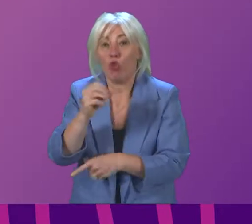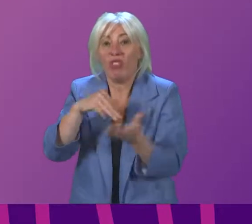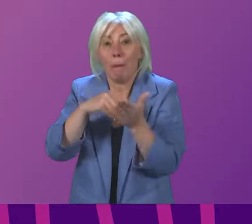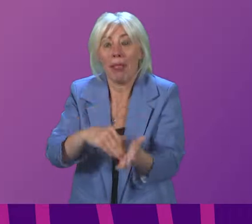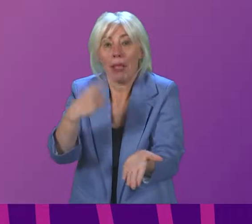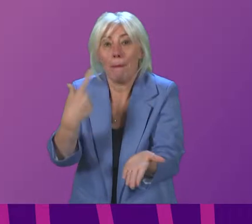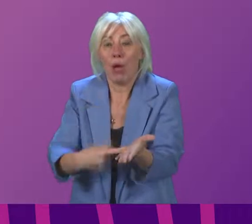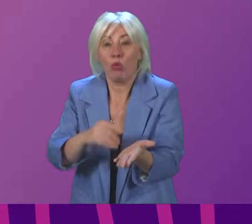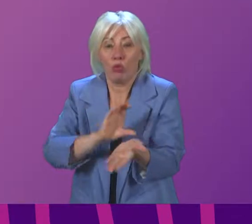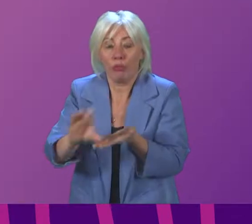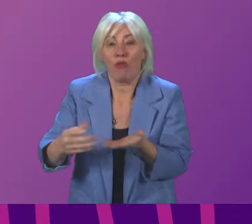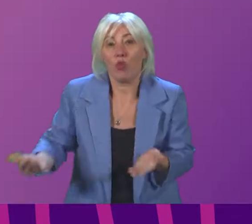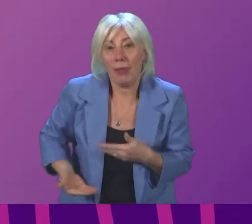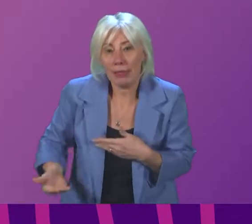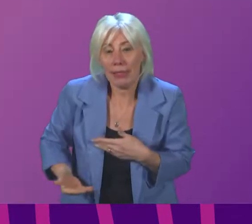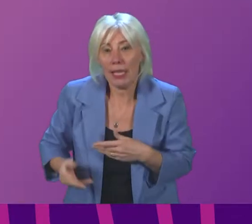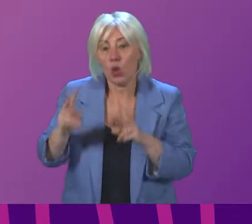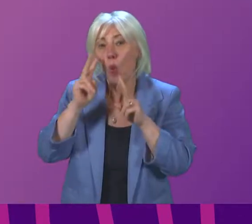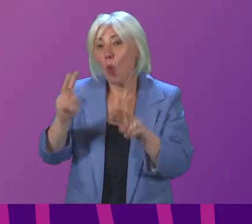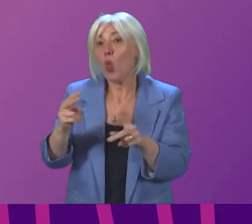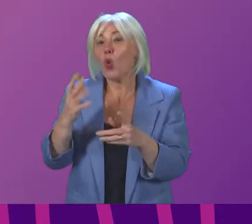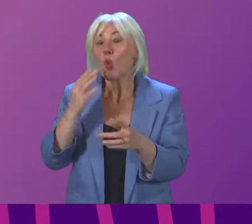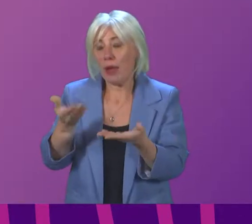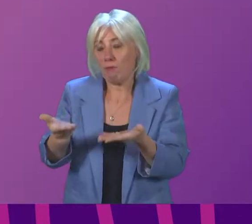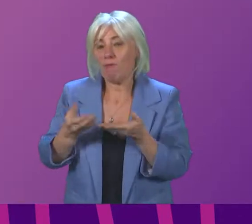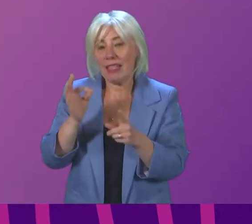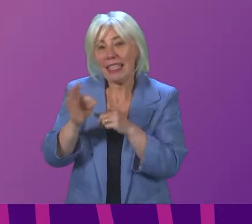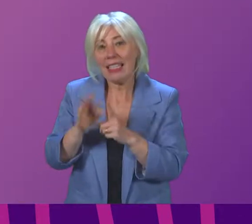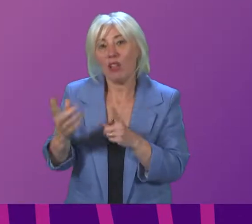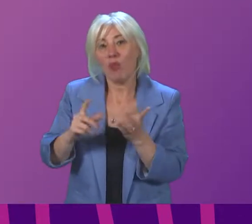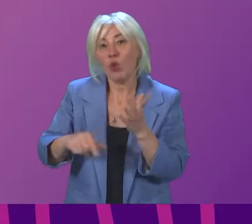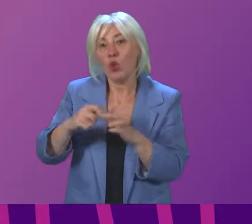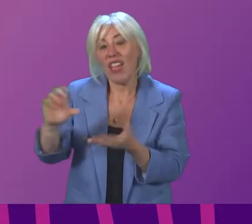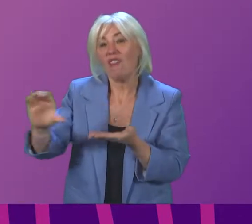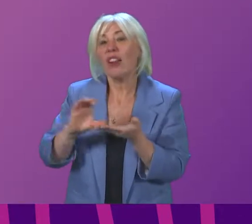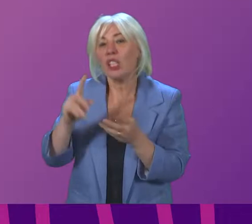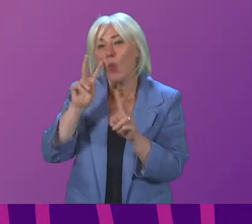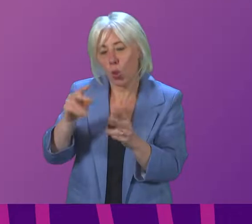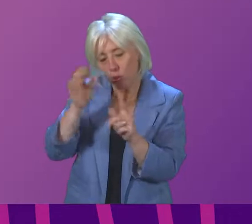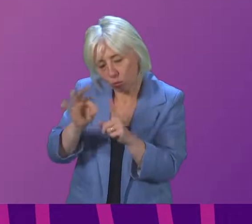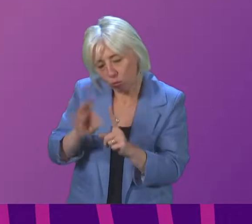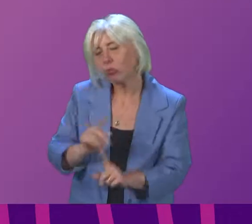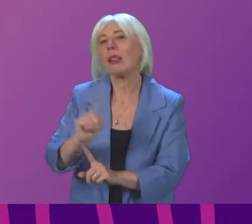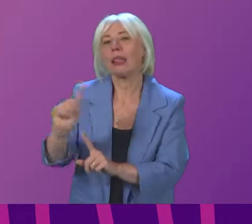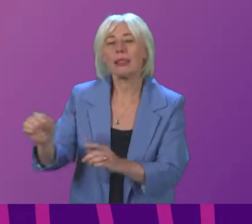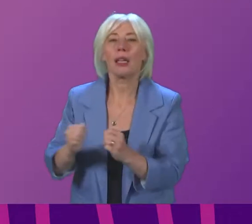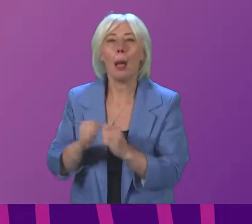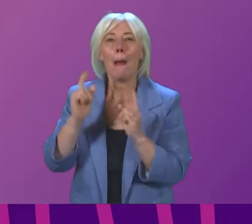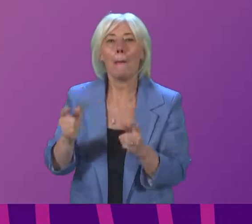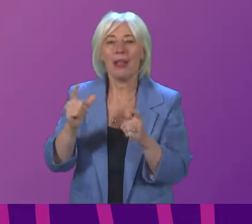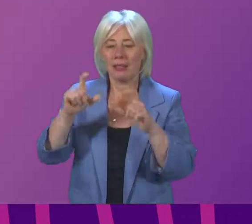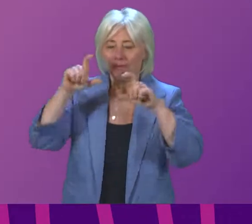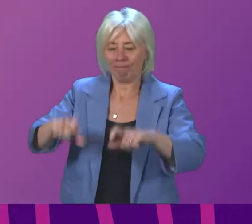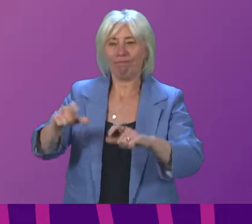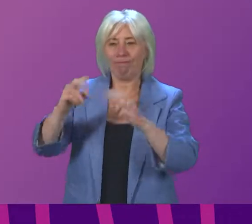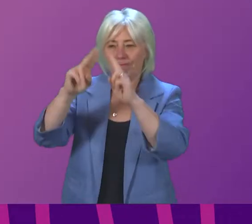obviously we will look at the impact of the UK funding when we have the detail of that. In terms of the isolation policy,